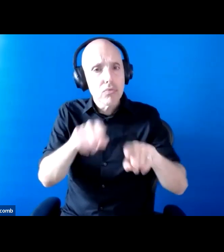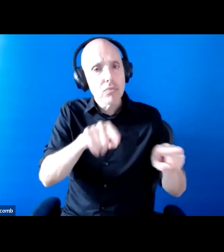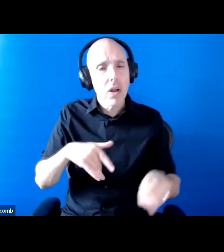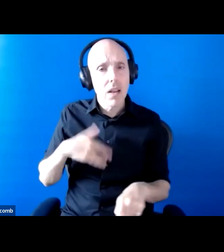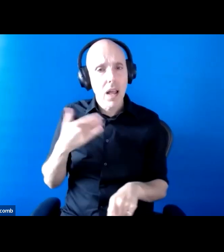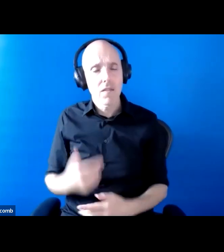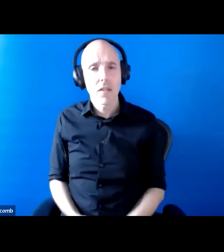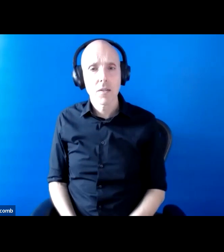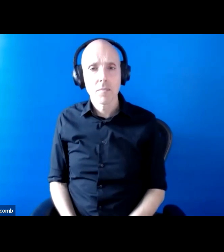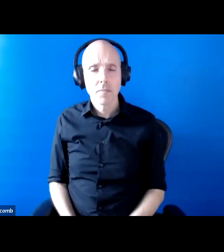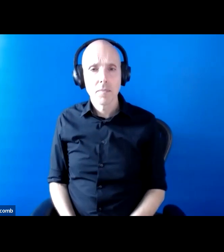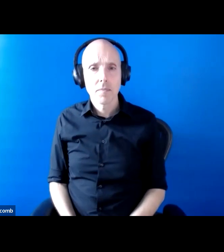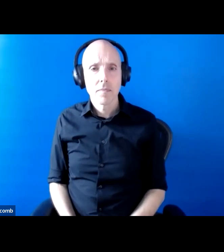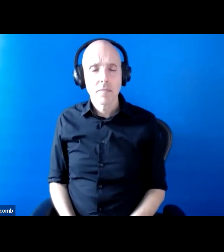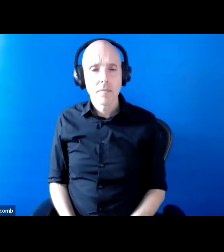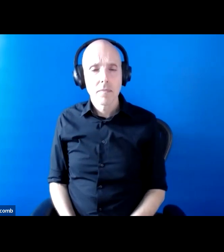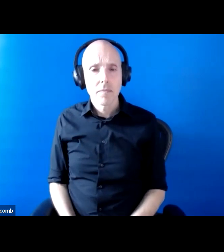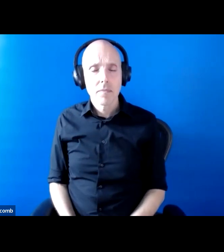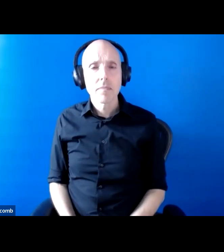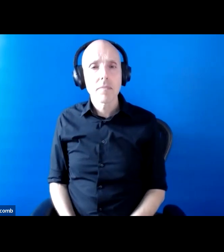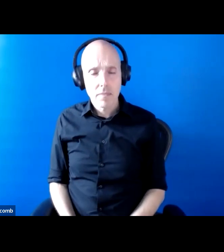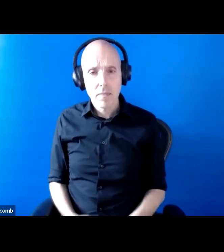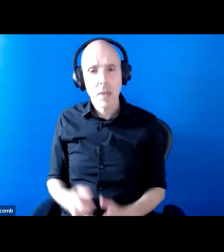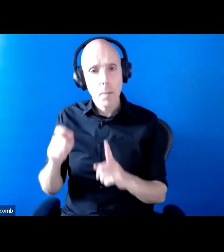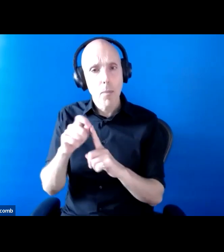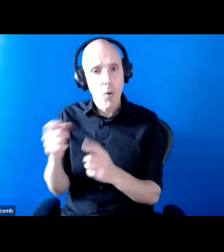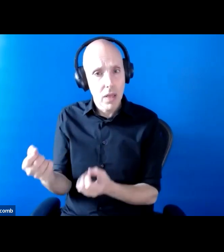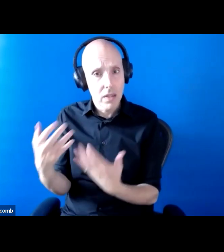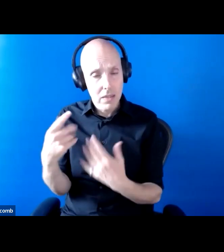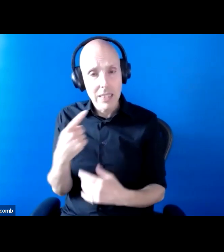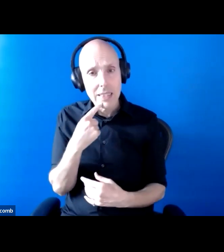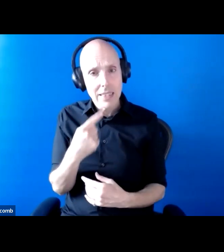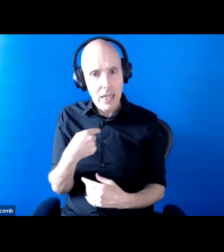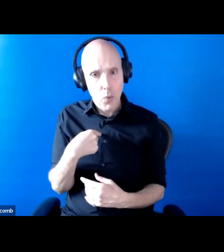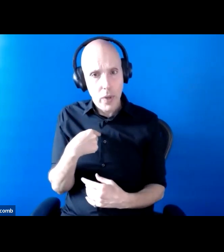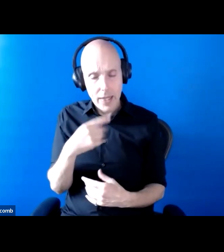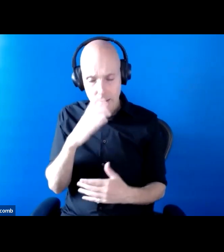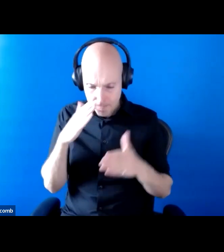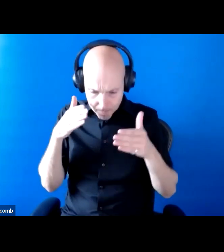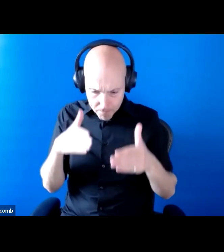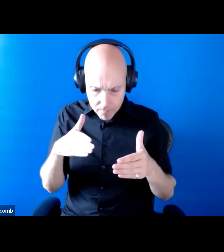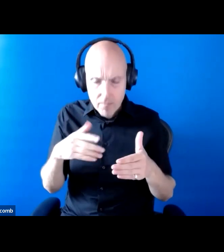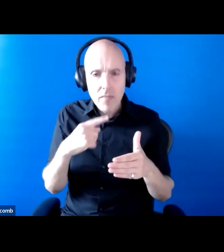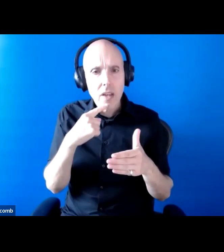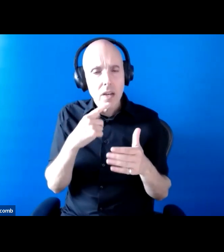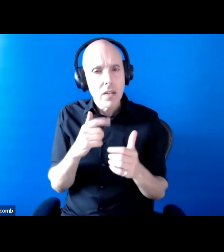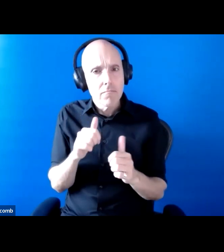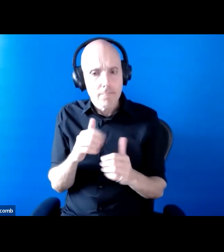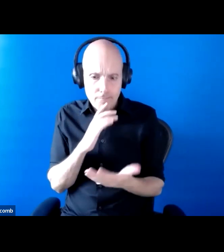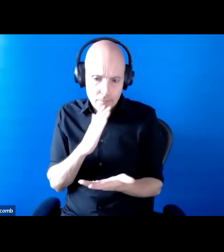mentioning, we we are subscribers very much to the social model of disability, which really